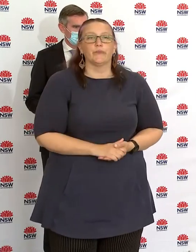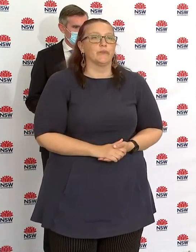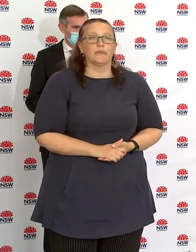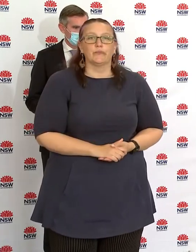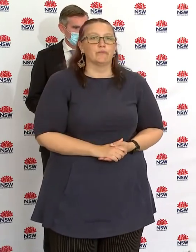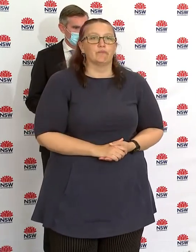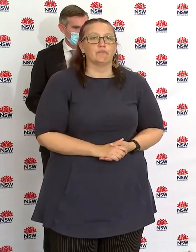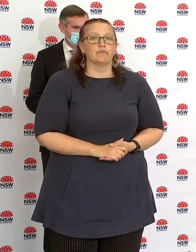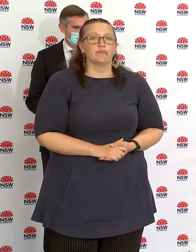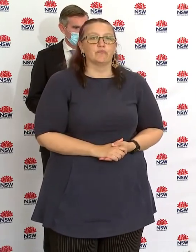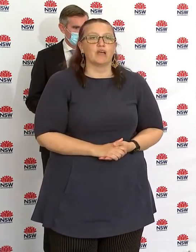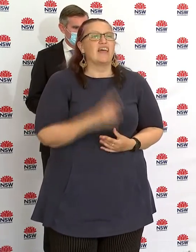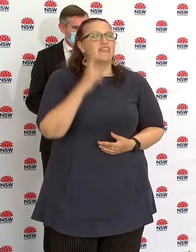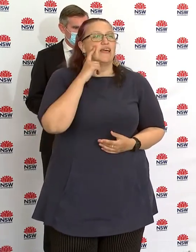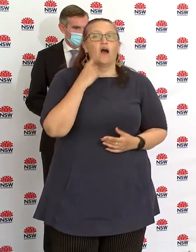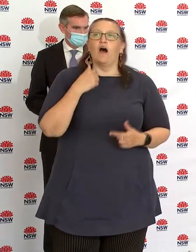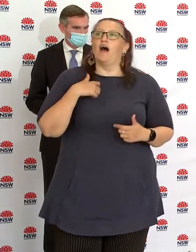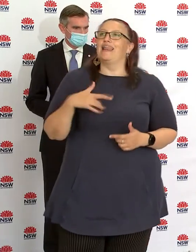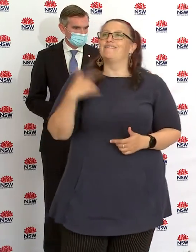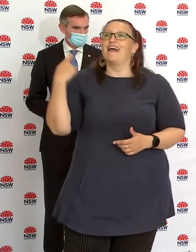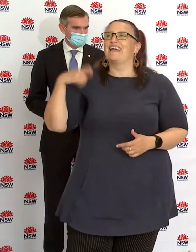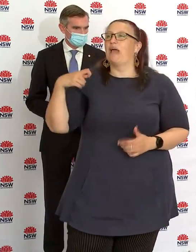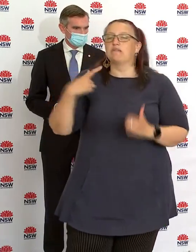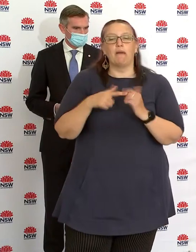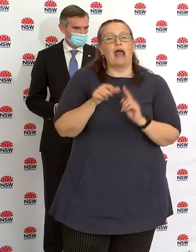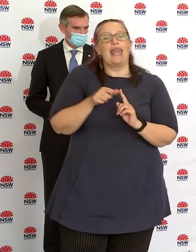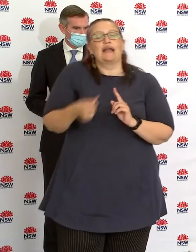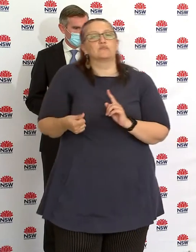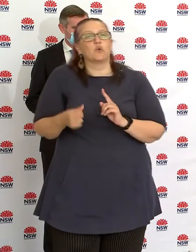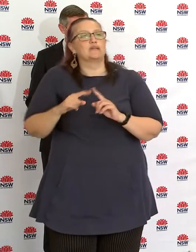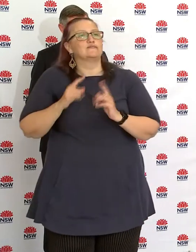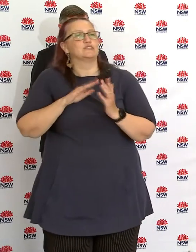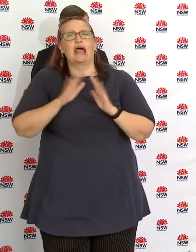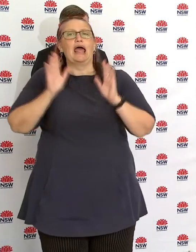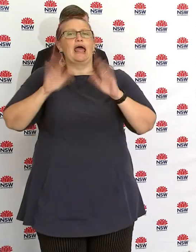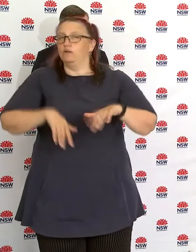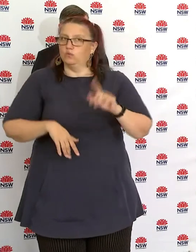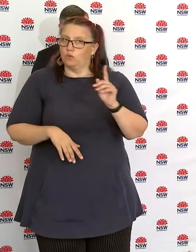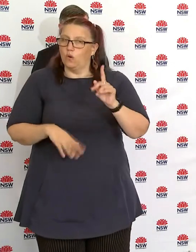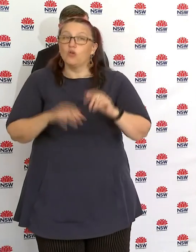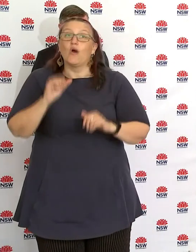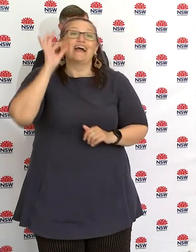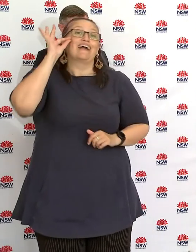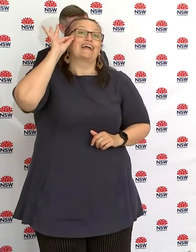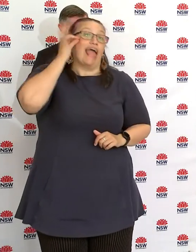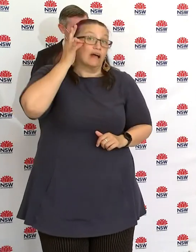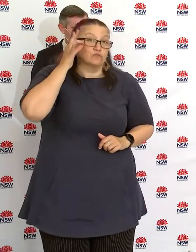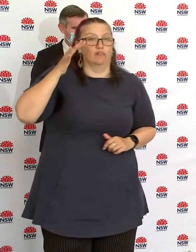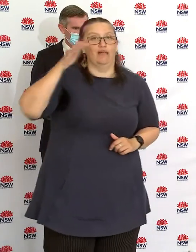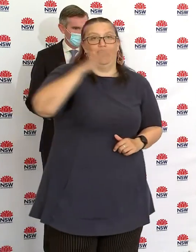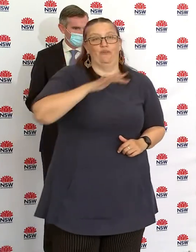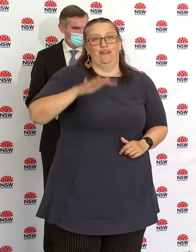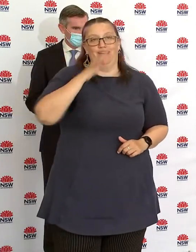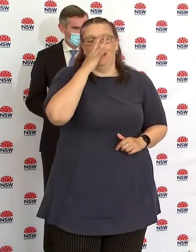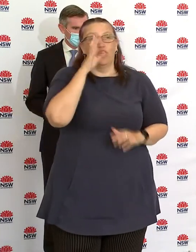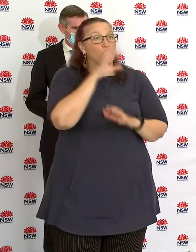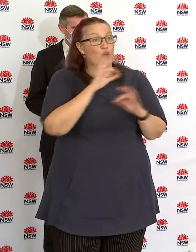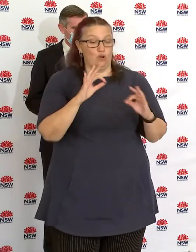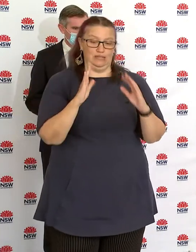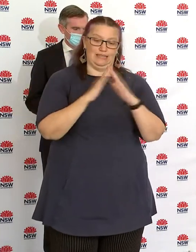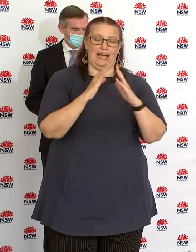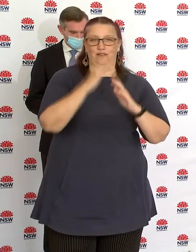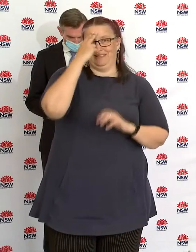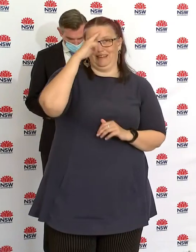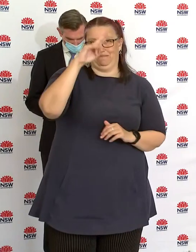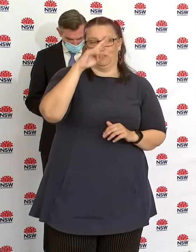because we haven't named your suburb, doesn't mean you're not affected. So if you're not sure, please make sure you know which local government area you live in. Please